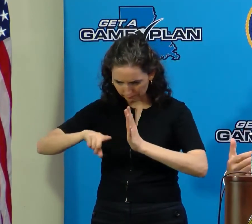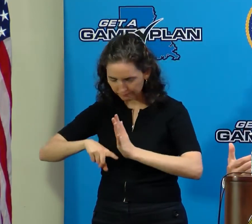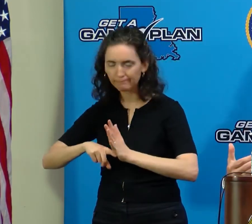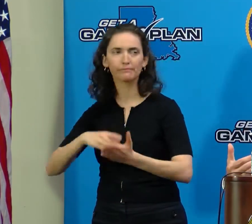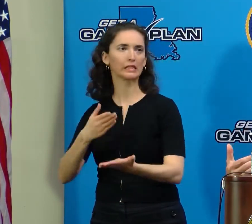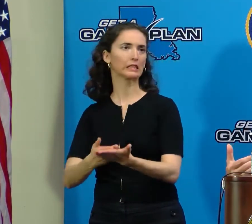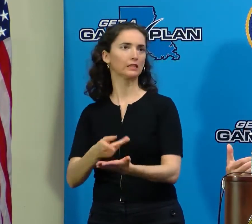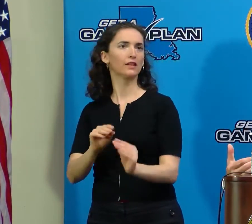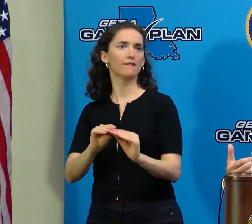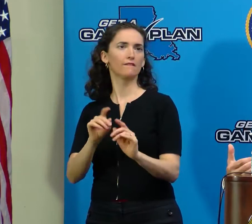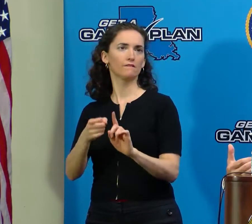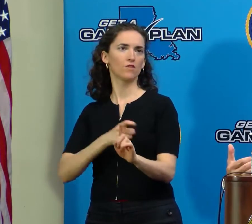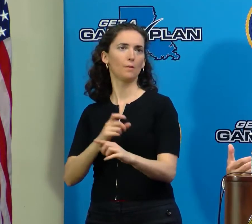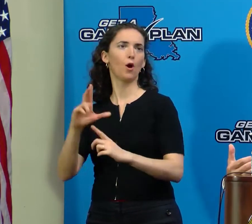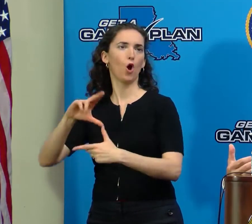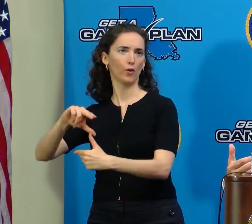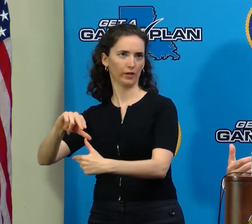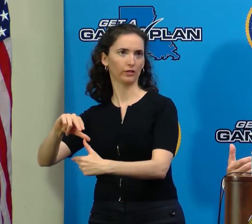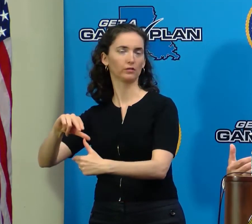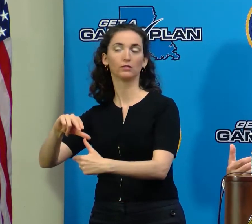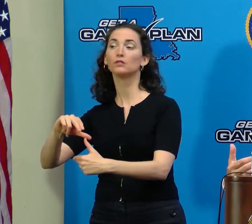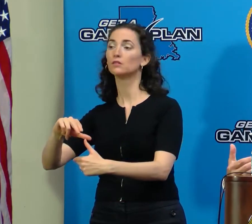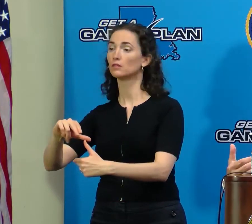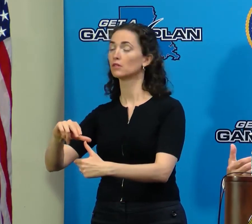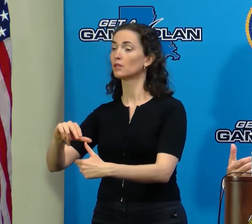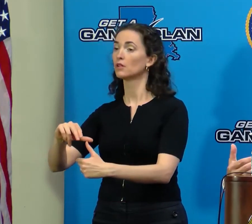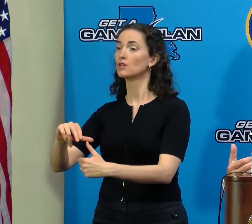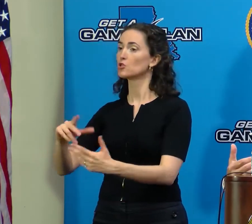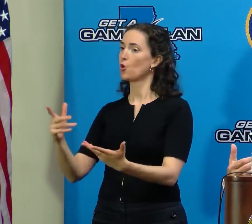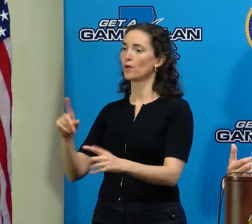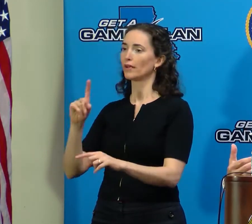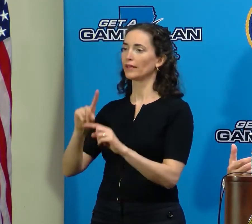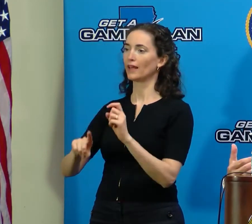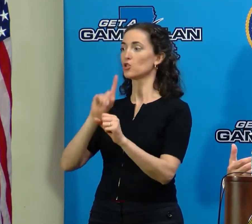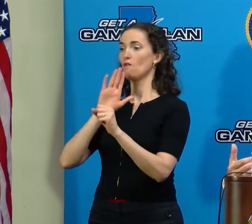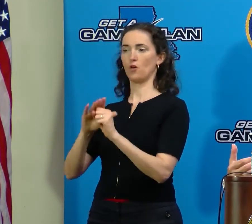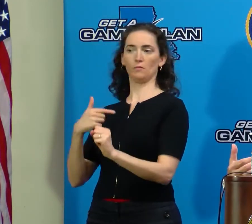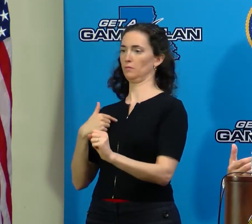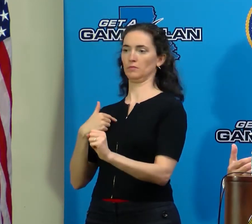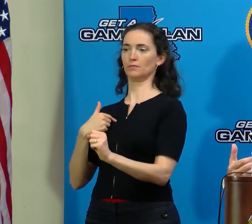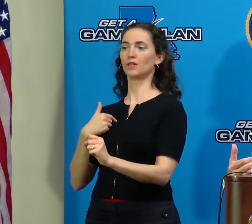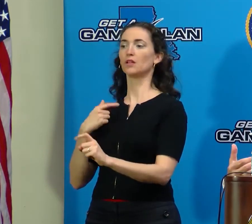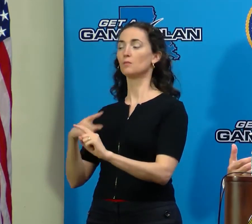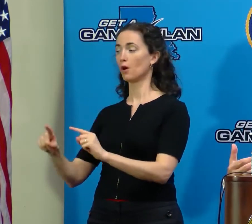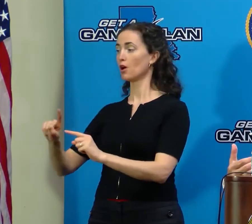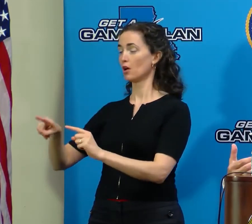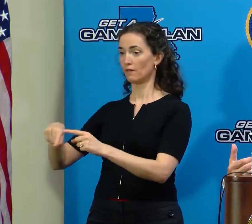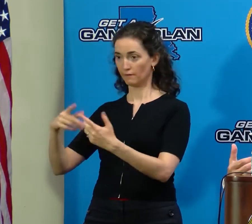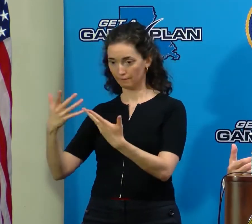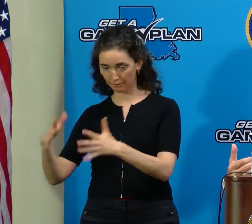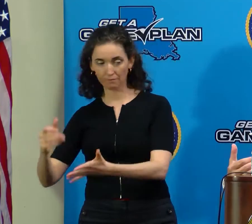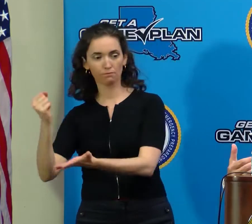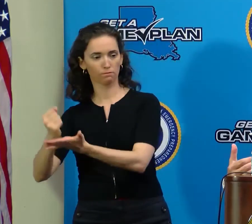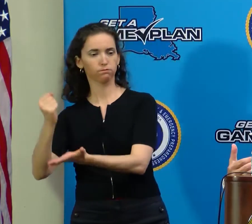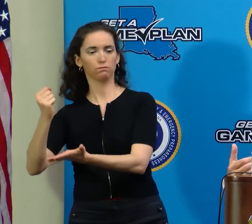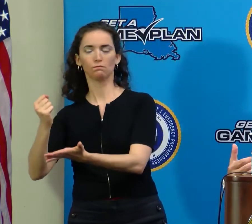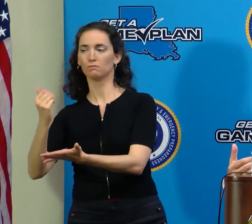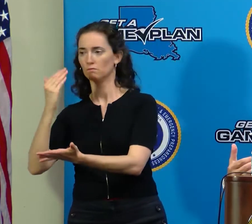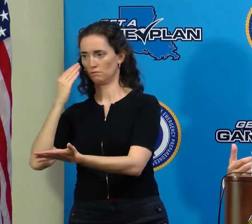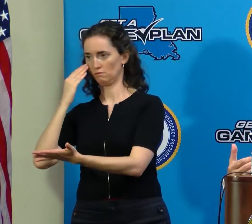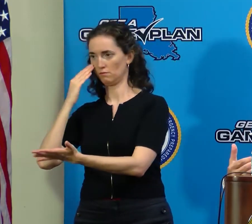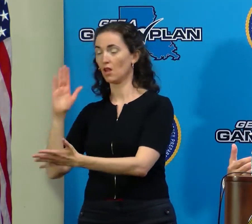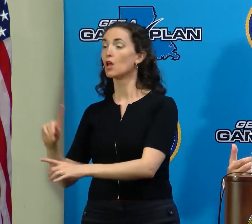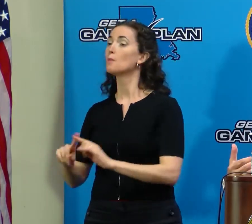them. I will just tell you that I had a number of conversations overnight and today with parish